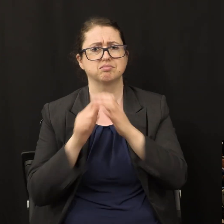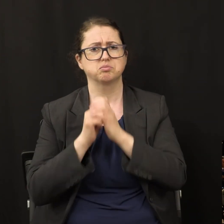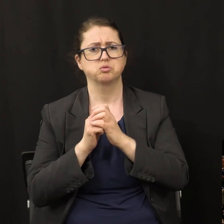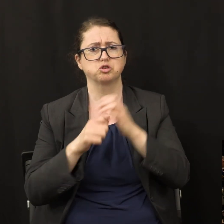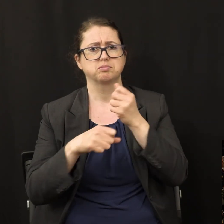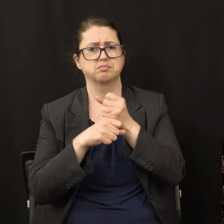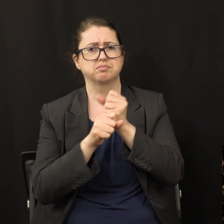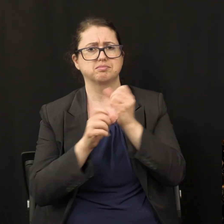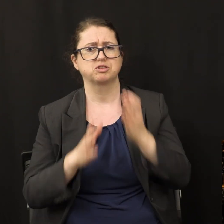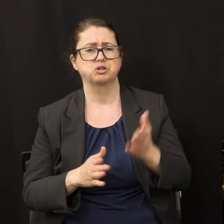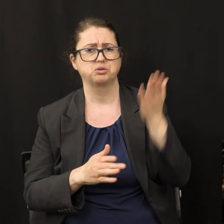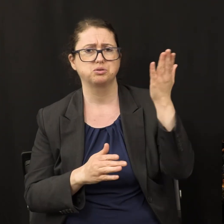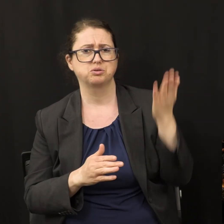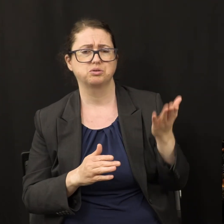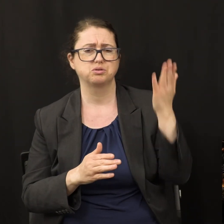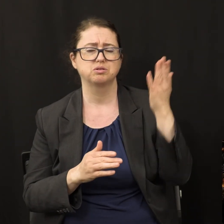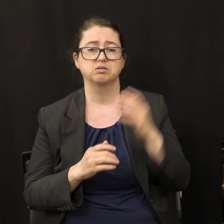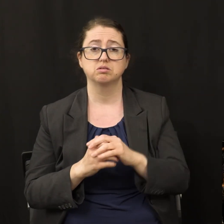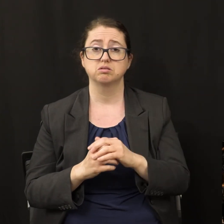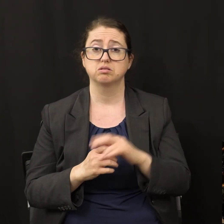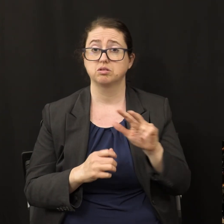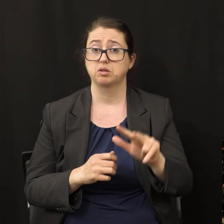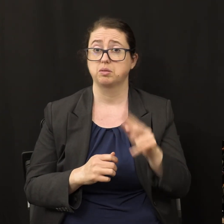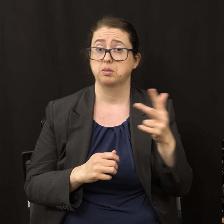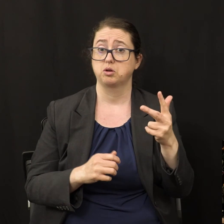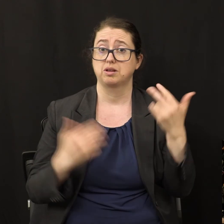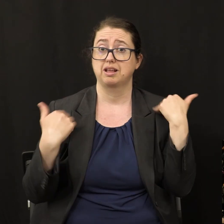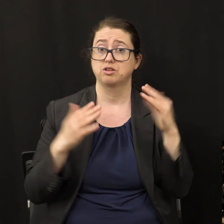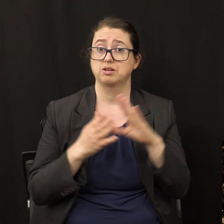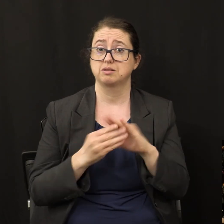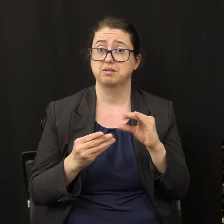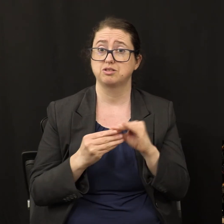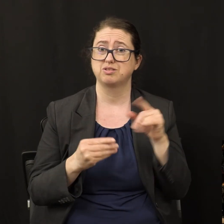does the third angel's message speak about worship as well